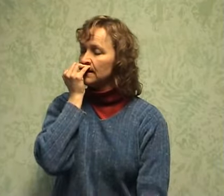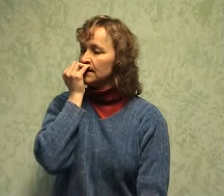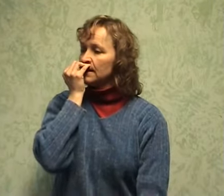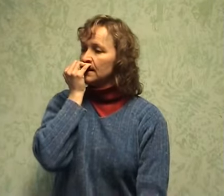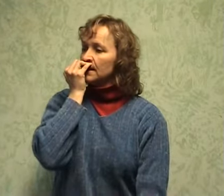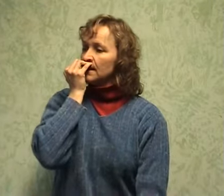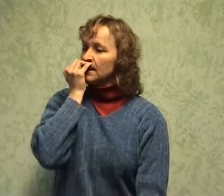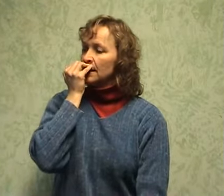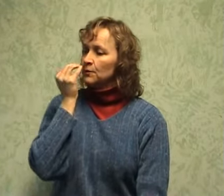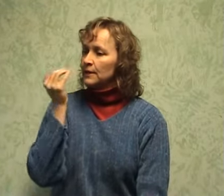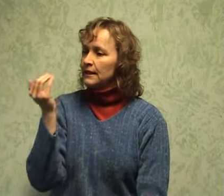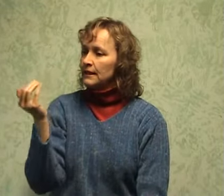and release.